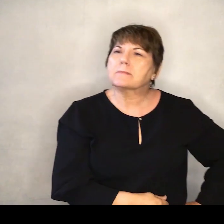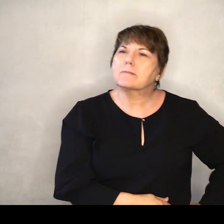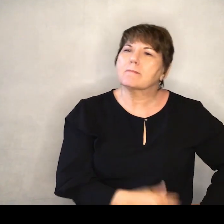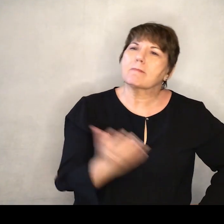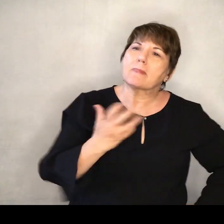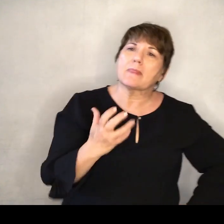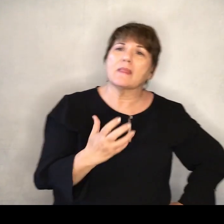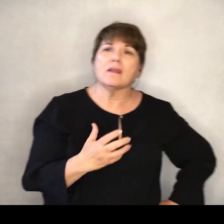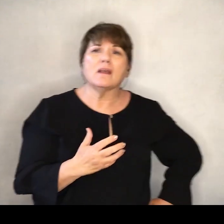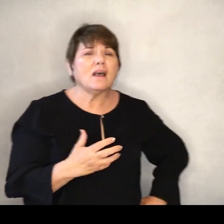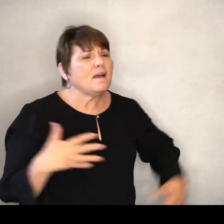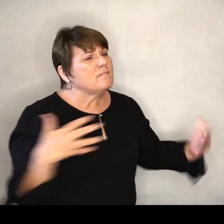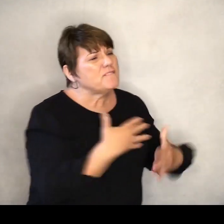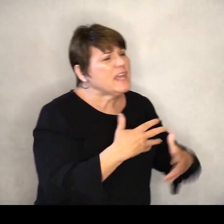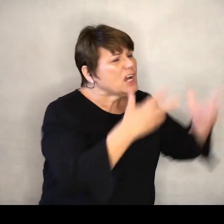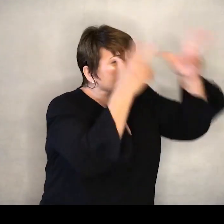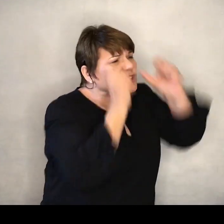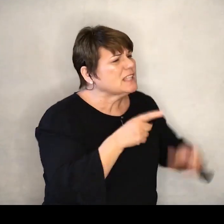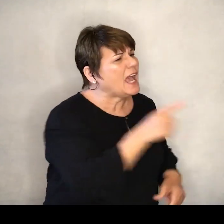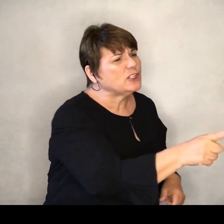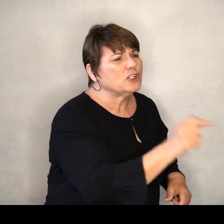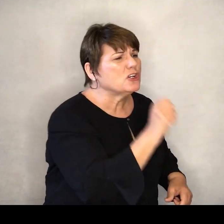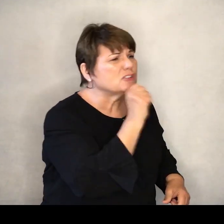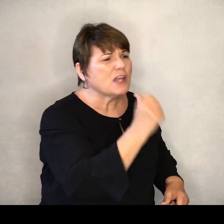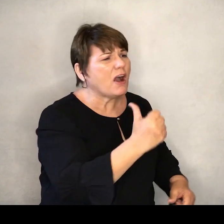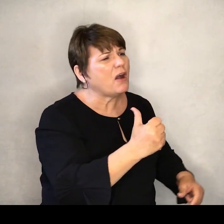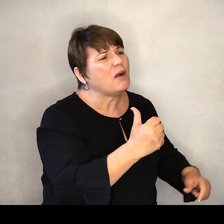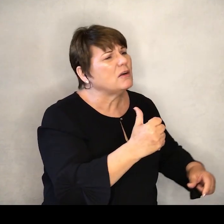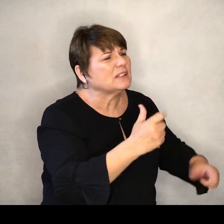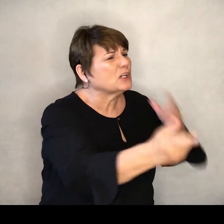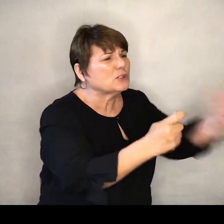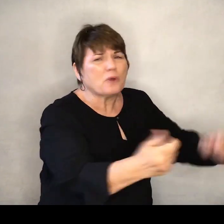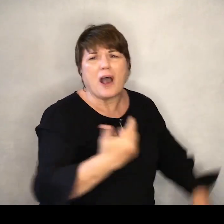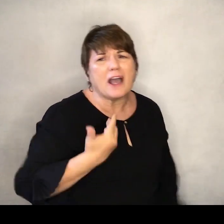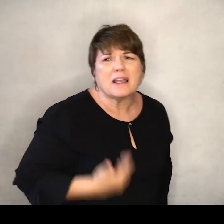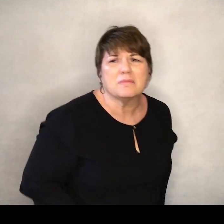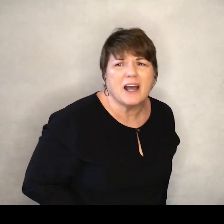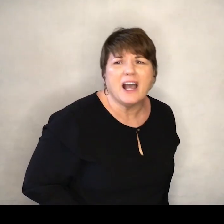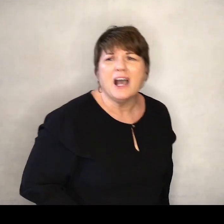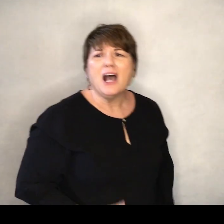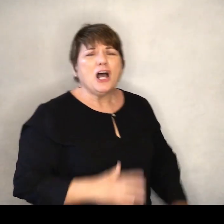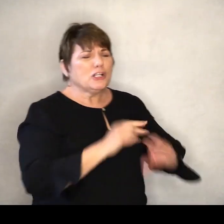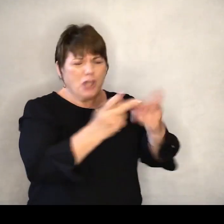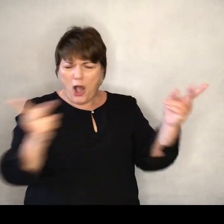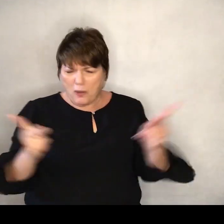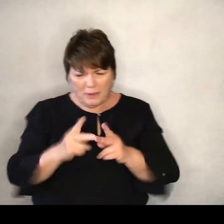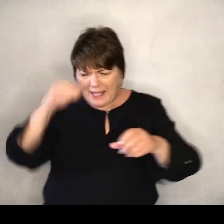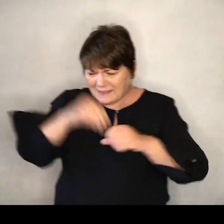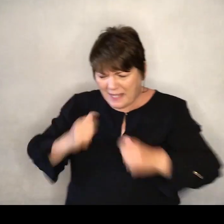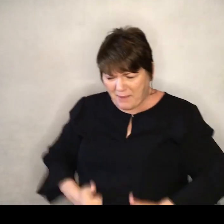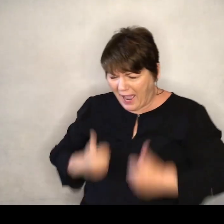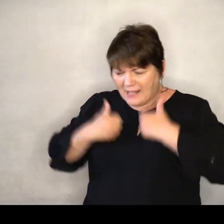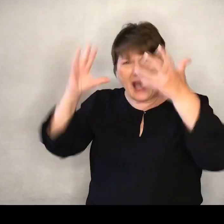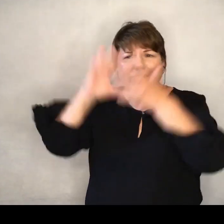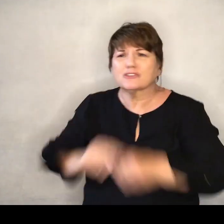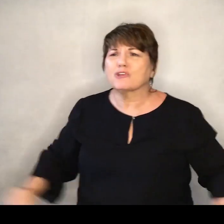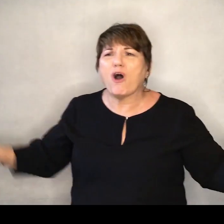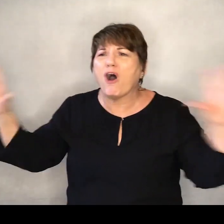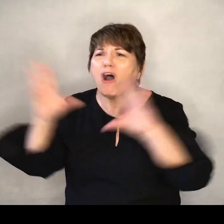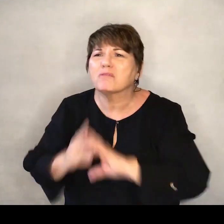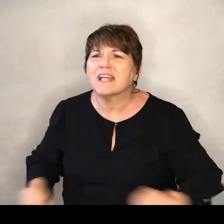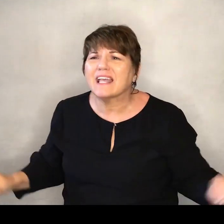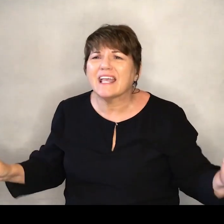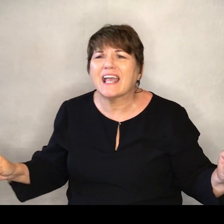When you don't know me, there ain't no room in this story.